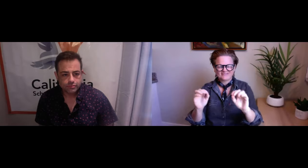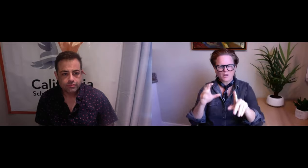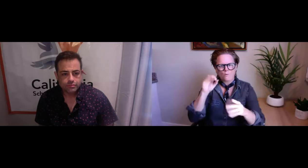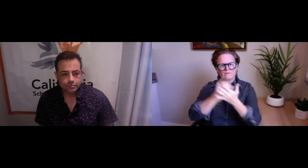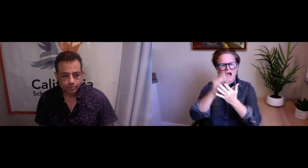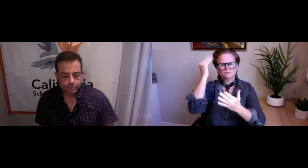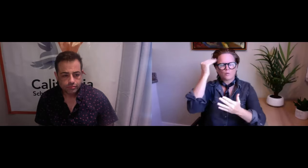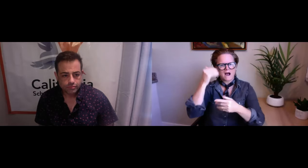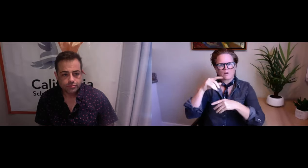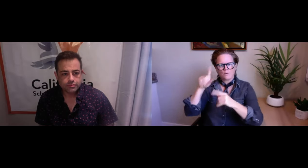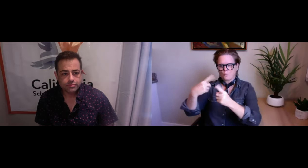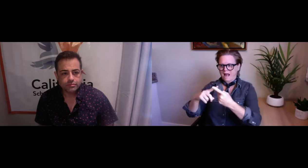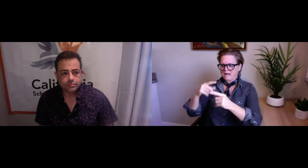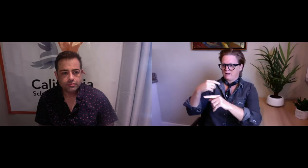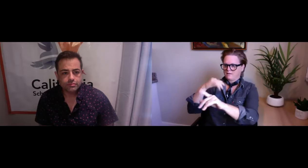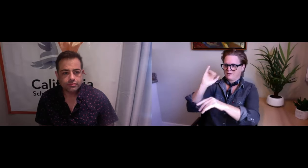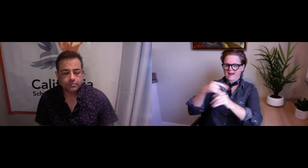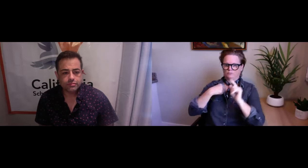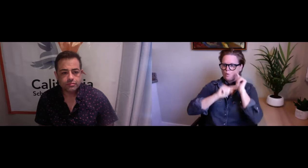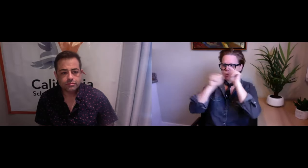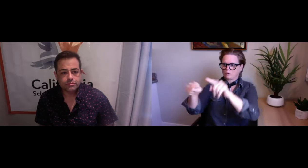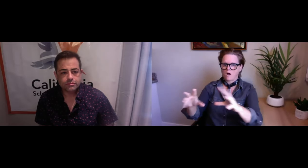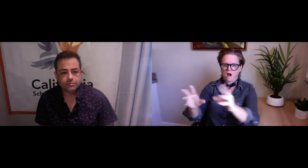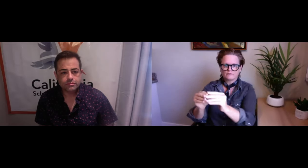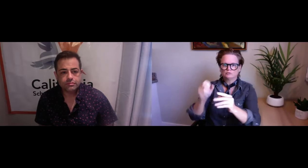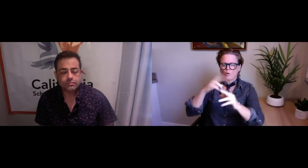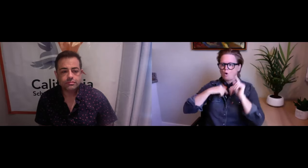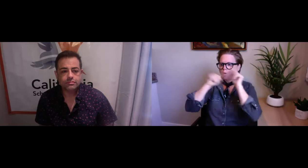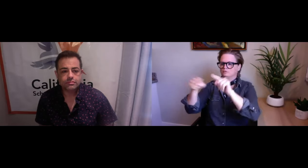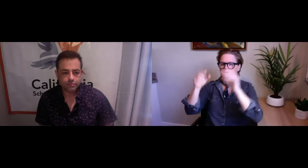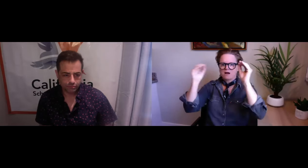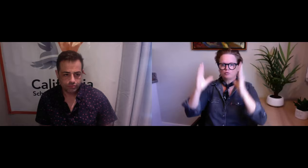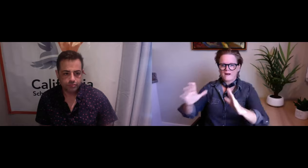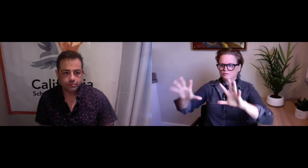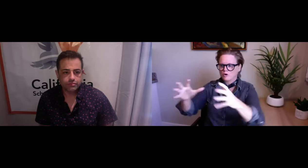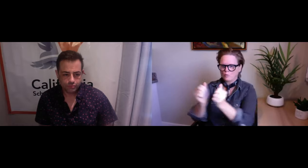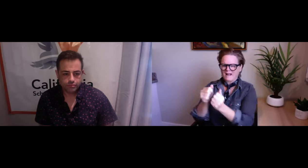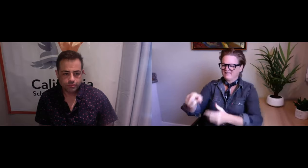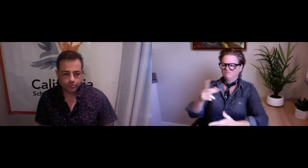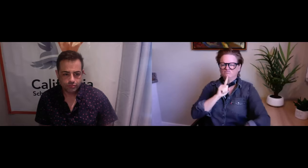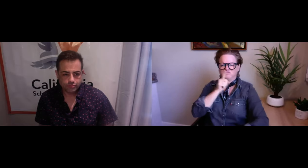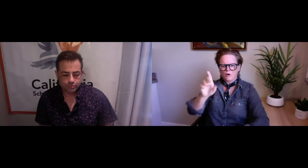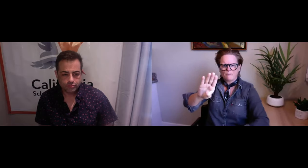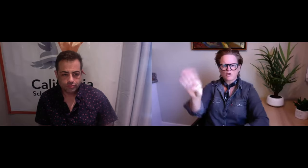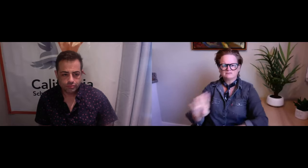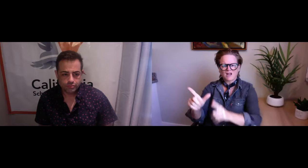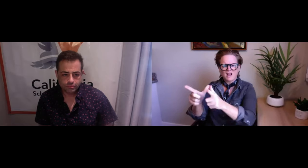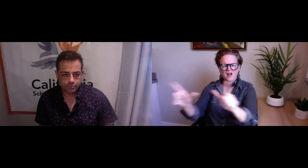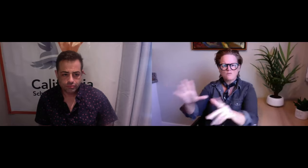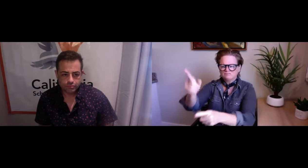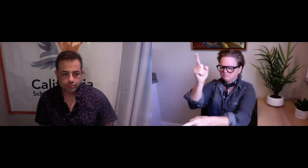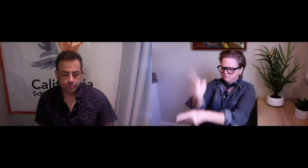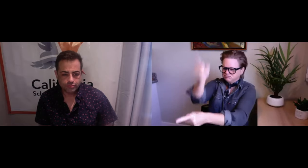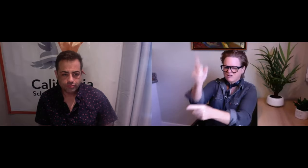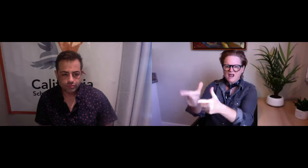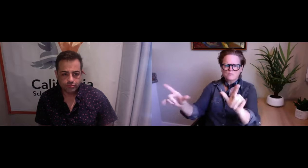And maybe they don't necessarily have these curriculums in their language. But if you go to a conference, if you go to a place where